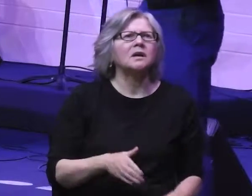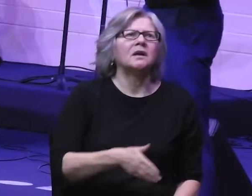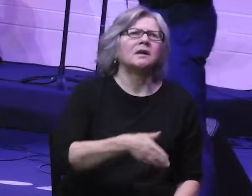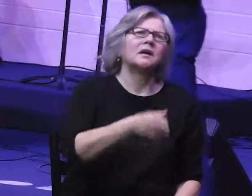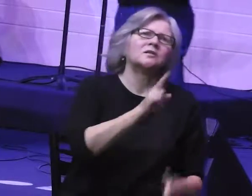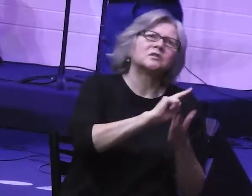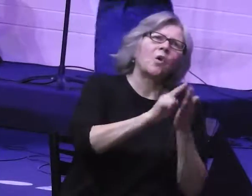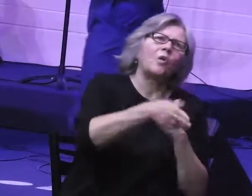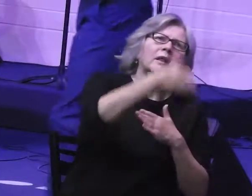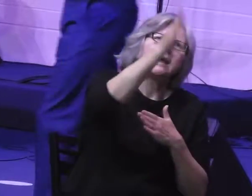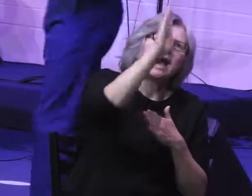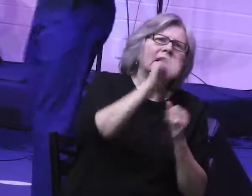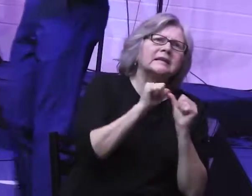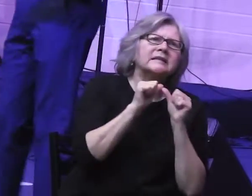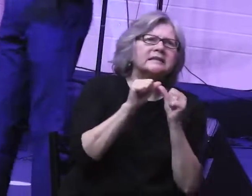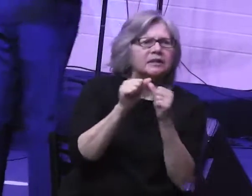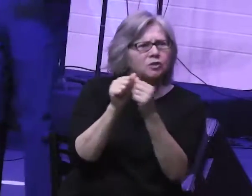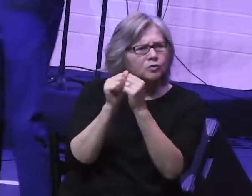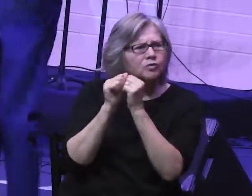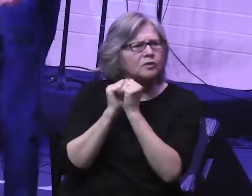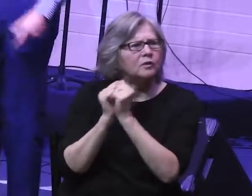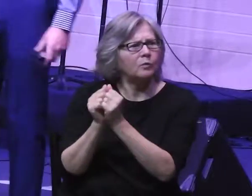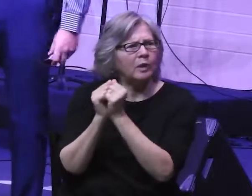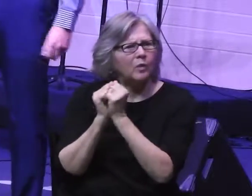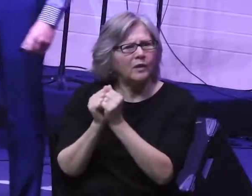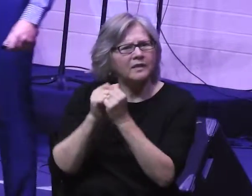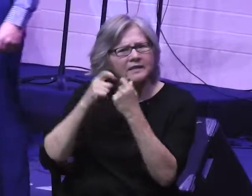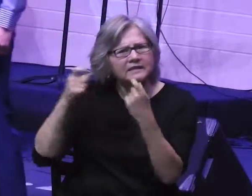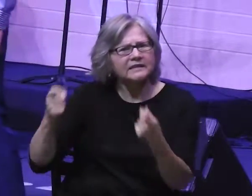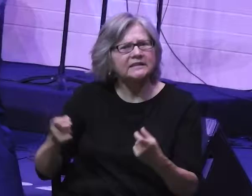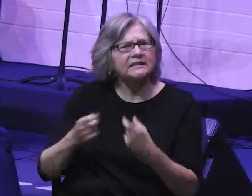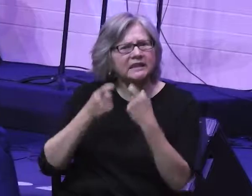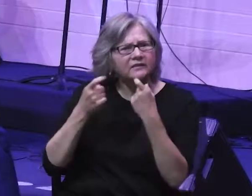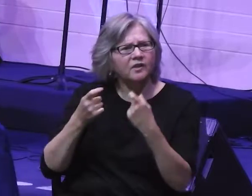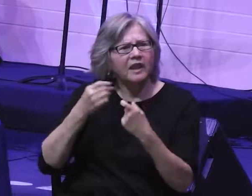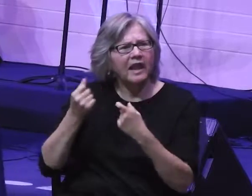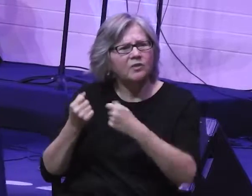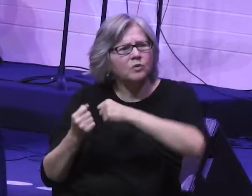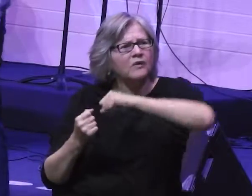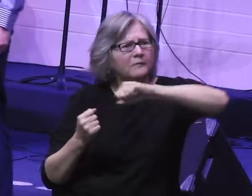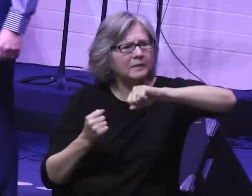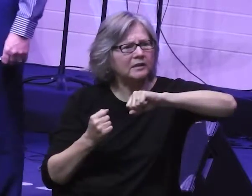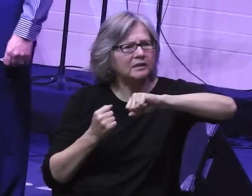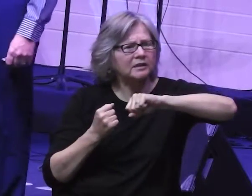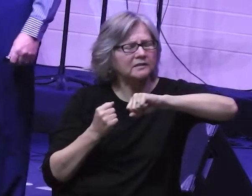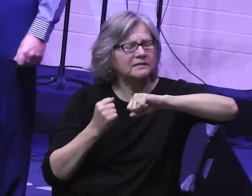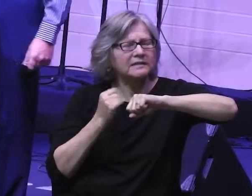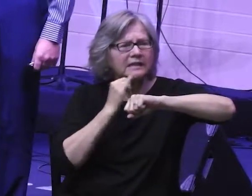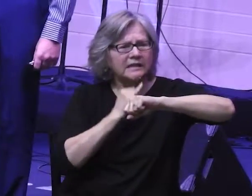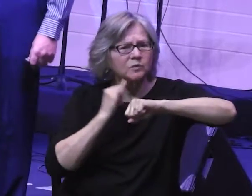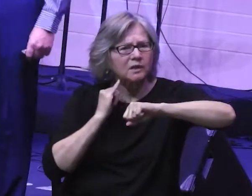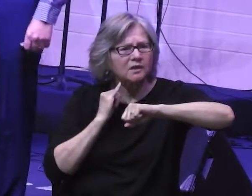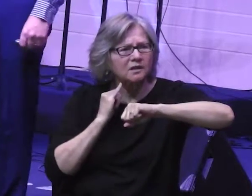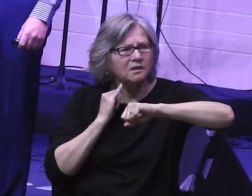continue to walk alongside sinful and rebellious Israel?